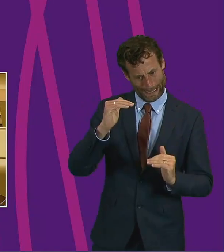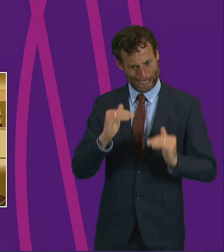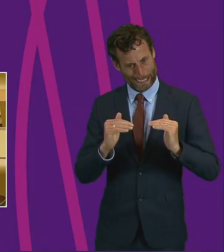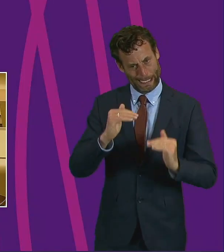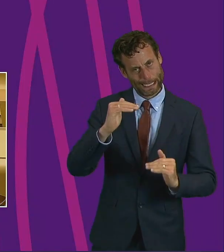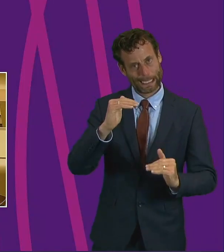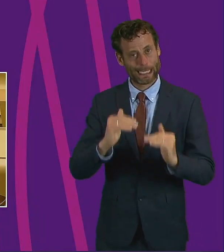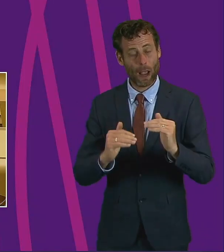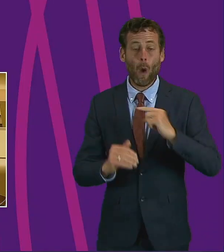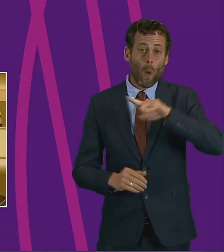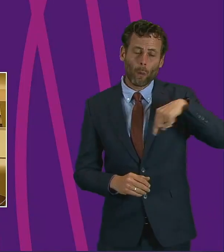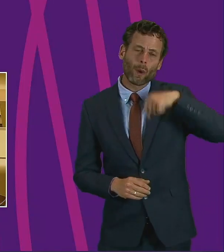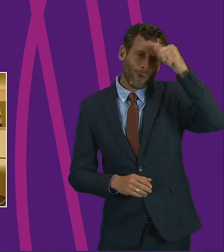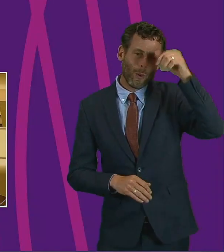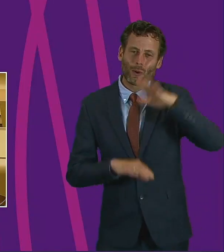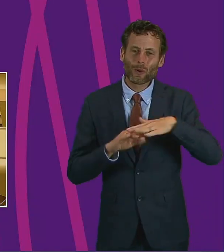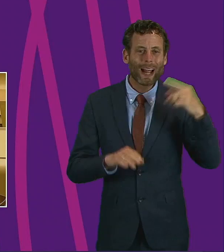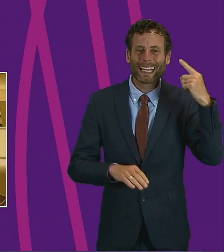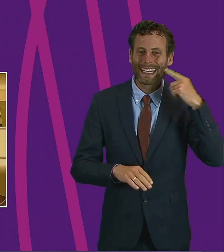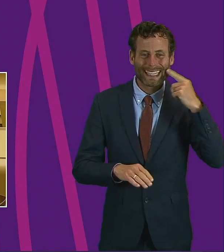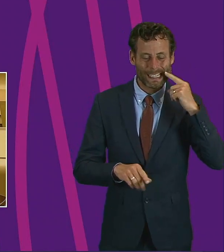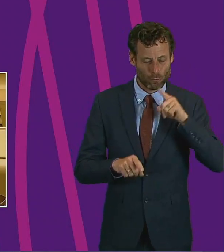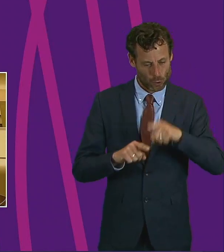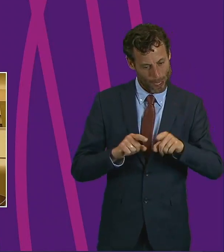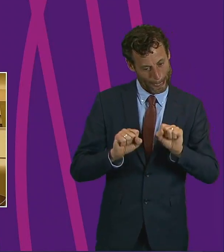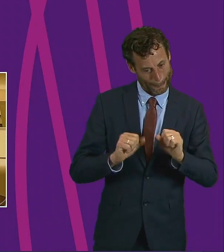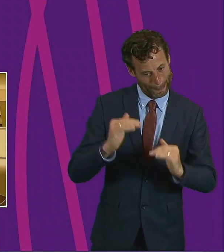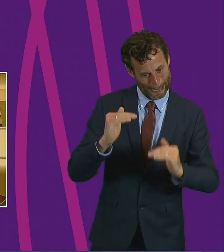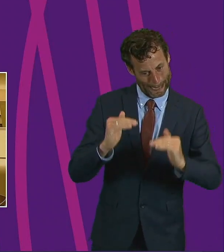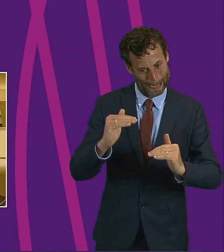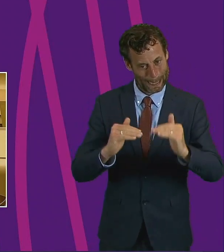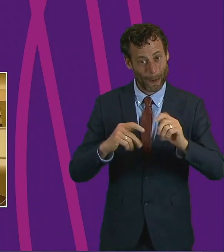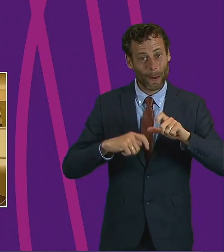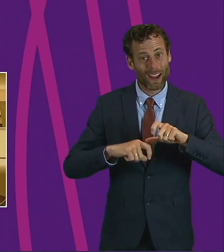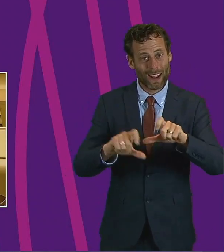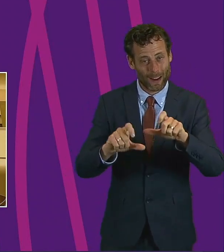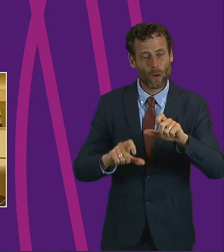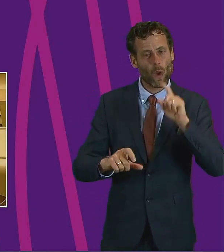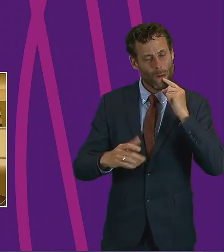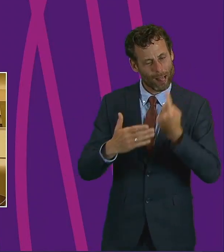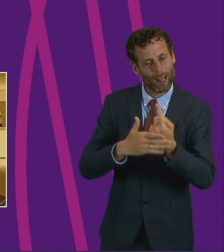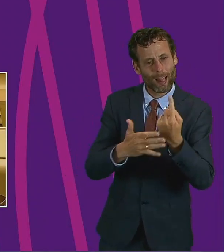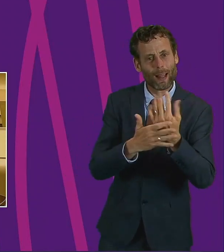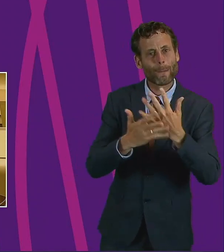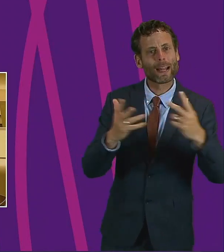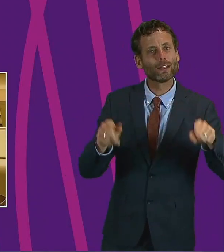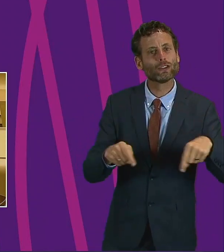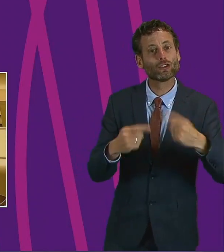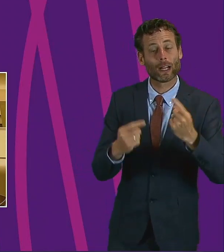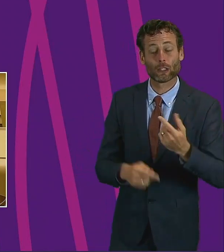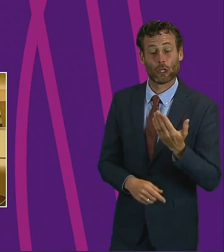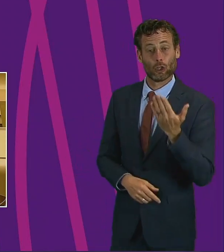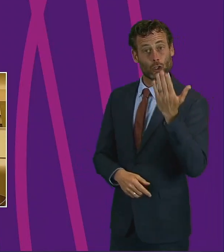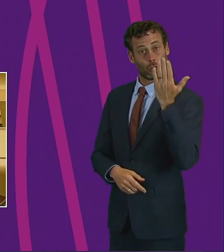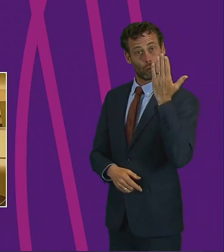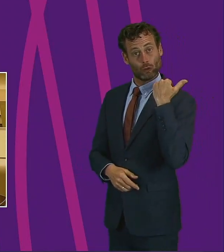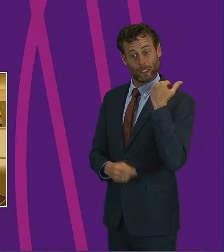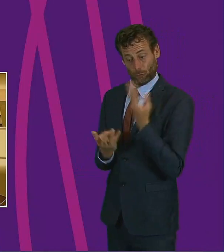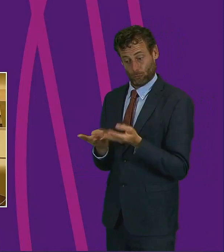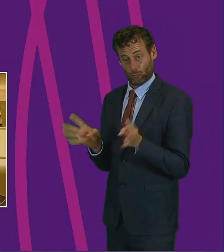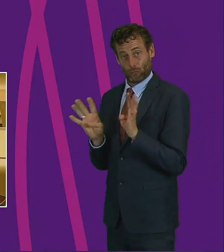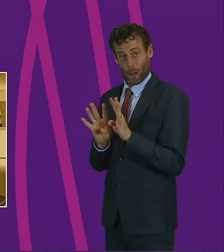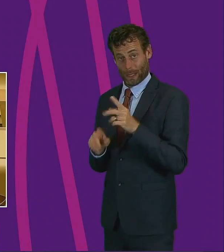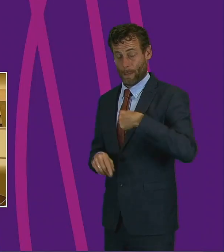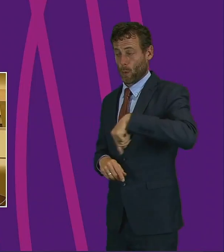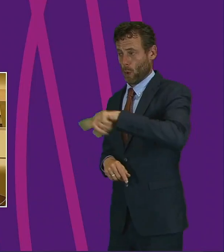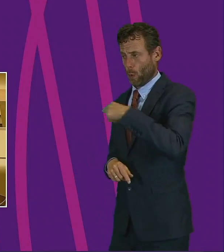this will not be easy and that there are many challenges ahead. At a recent round table, stakeholders shared with Aileen Campbell and I